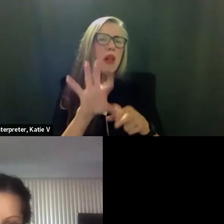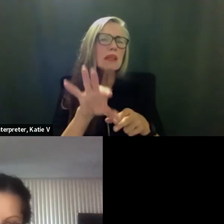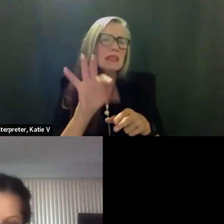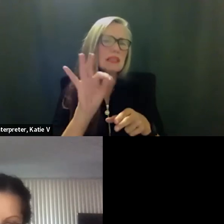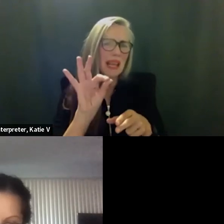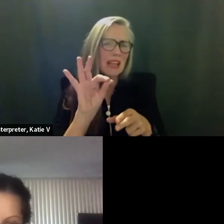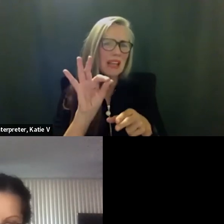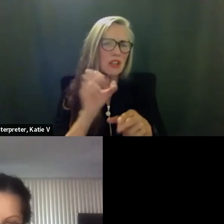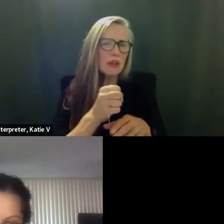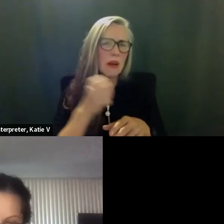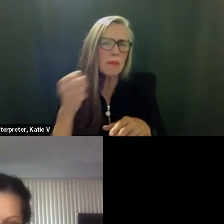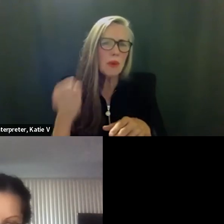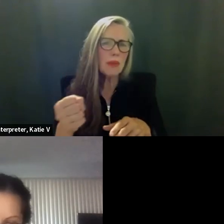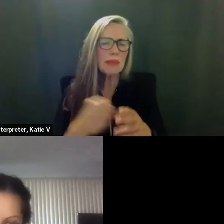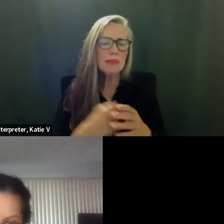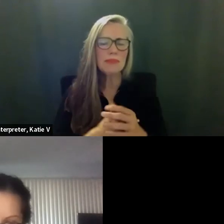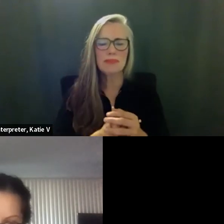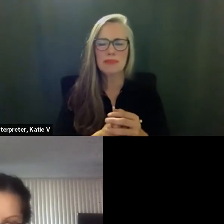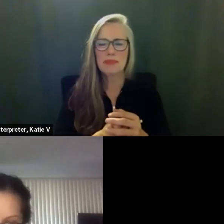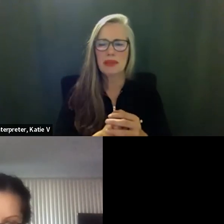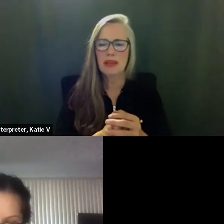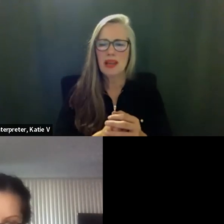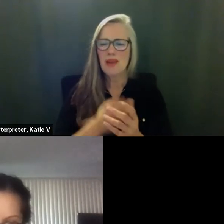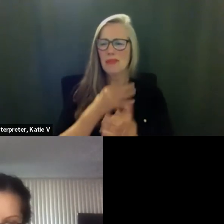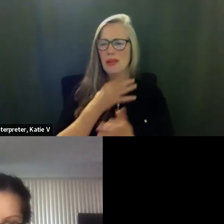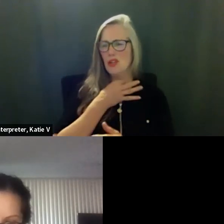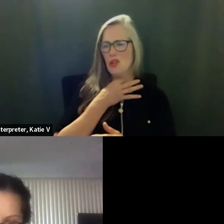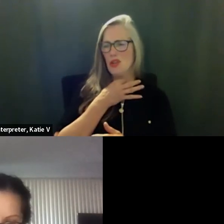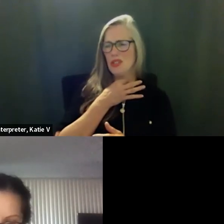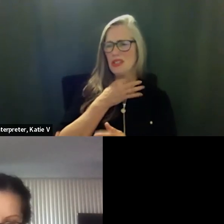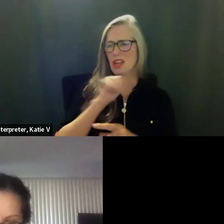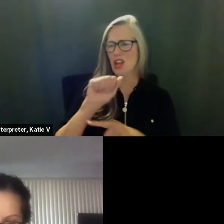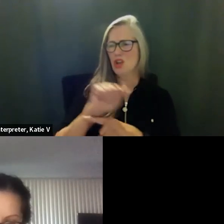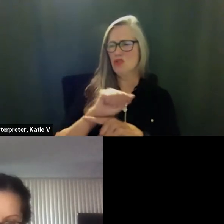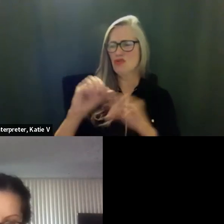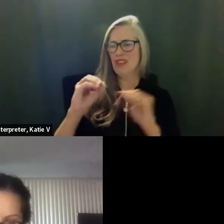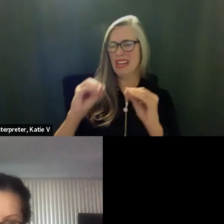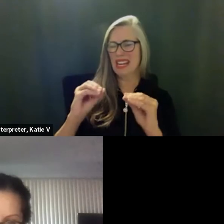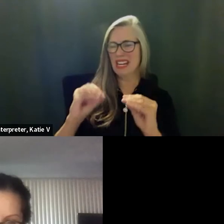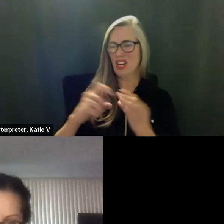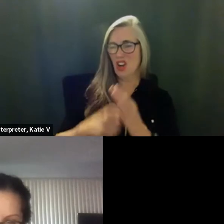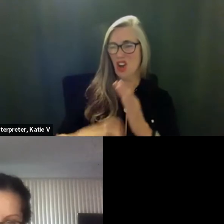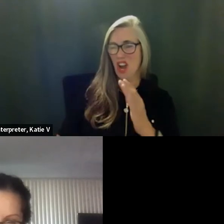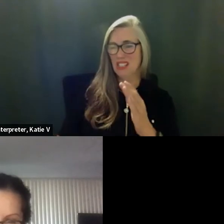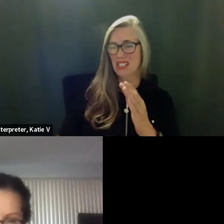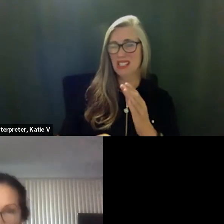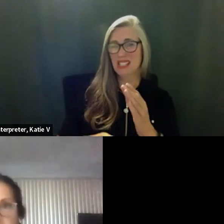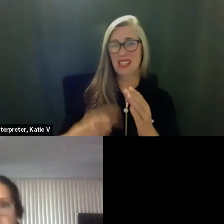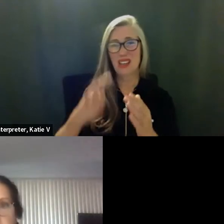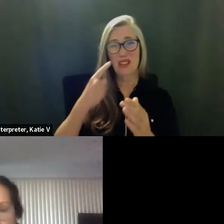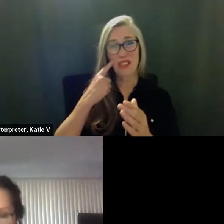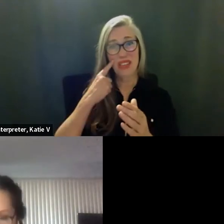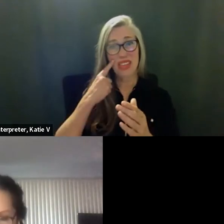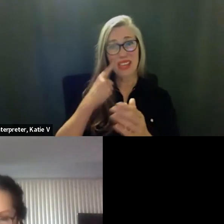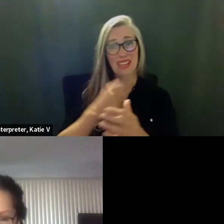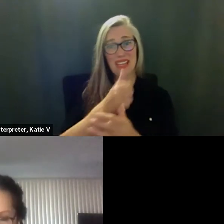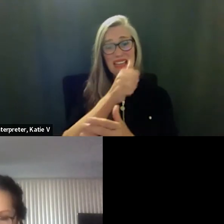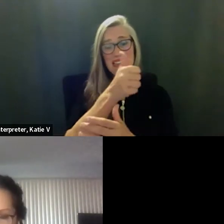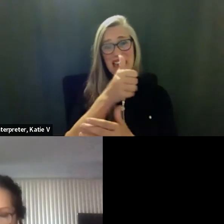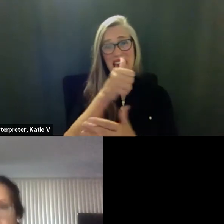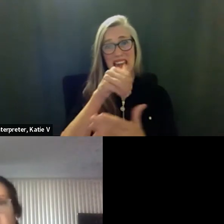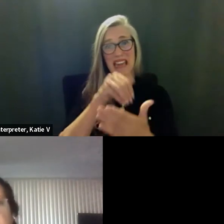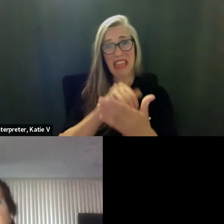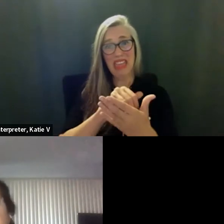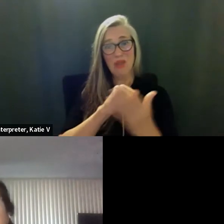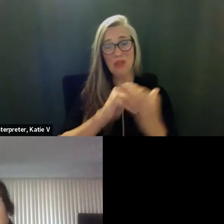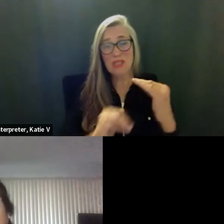cost i mean the cost of training it would cost us anywhere from 10 to 30 000 i think that doesn't seem reasonable it just